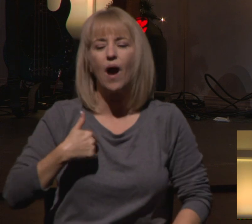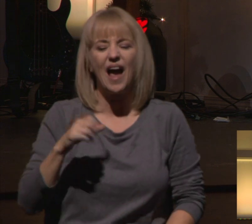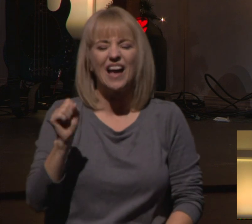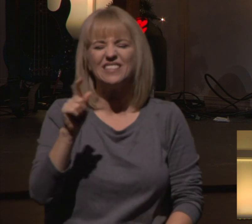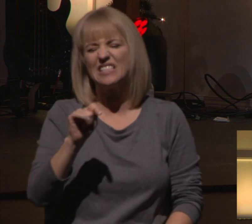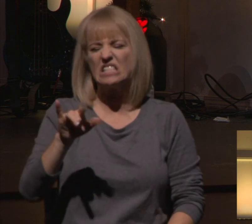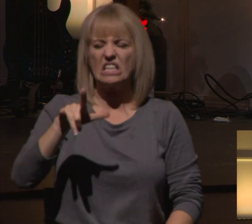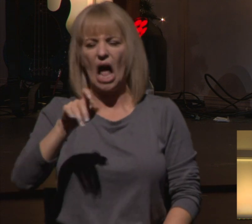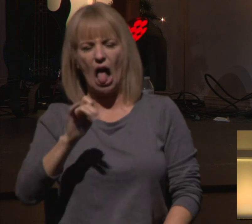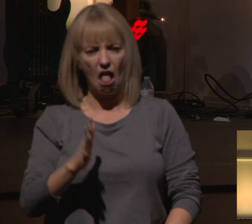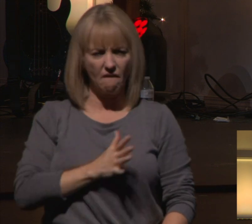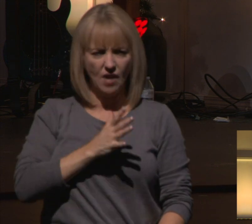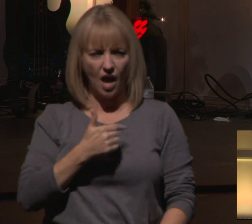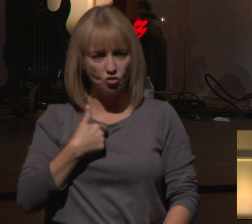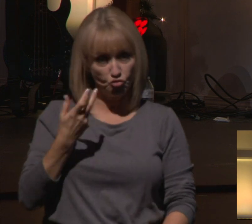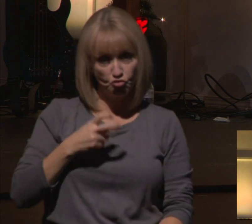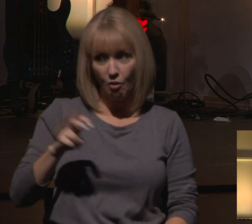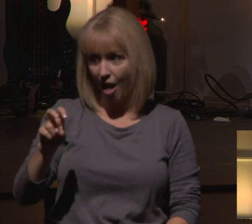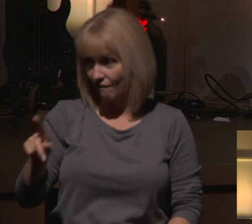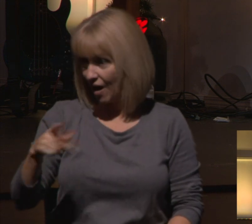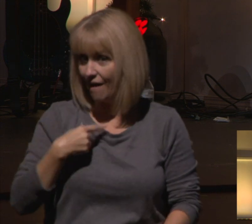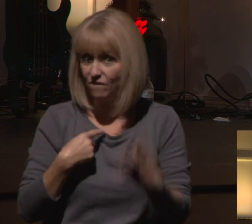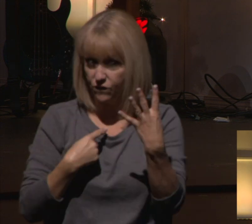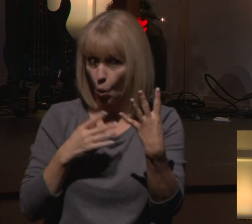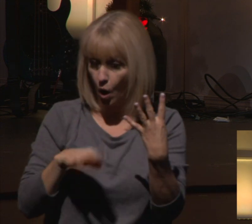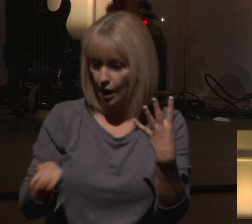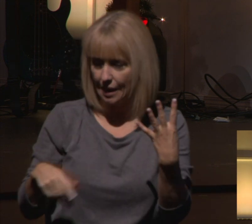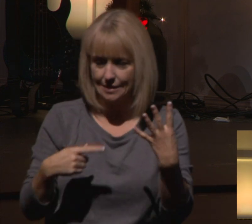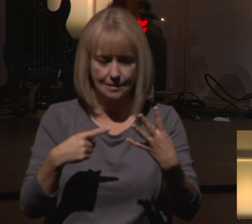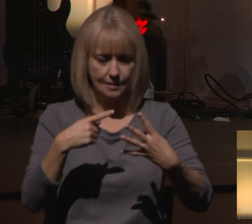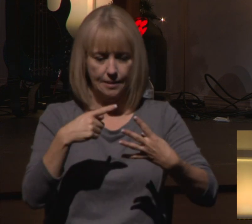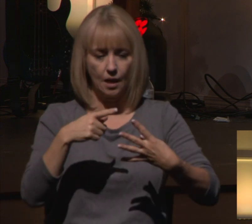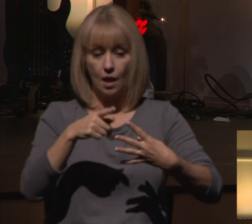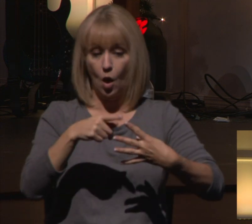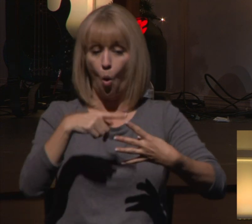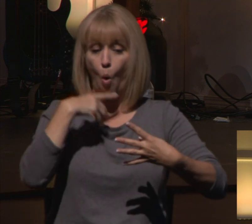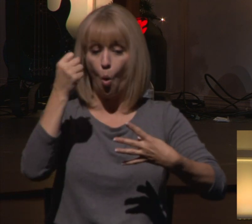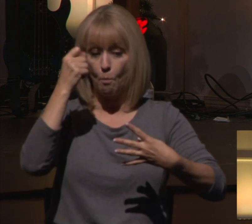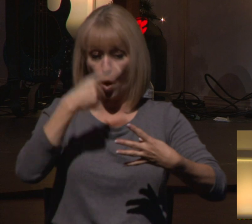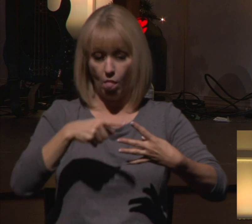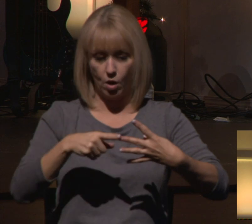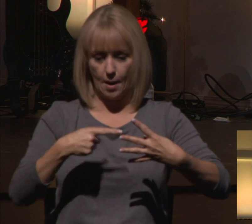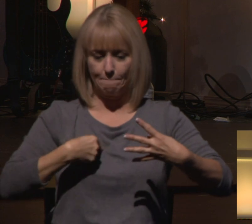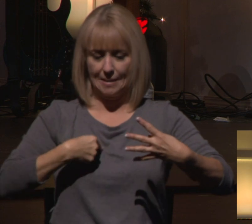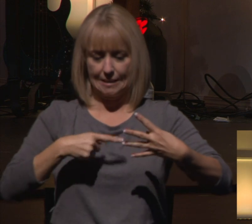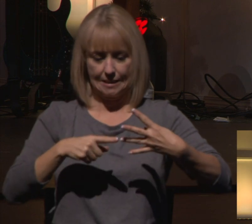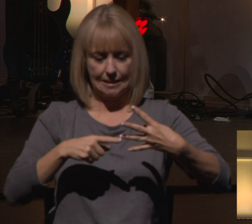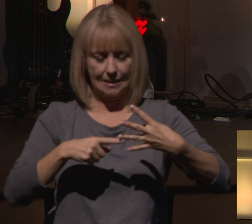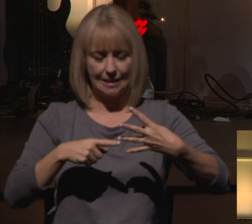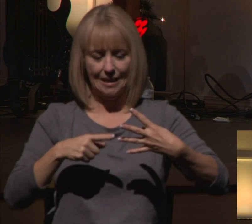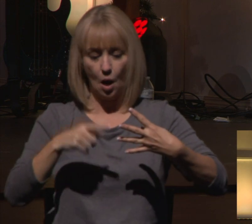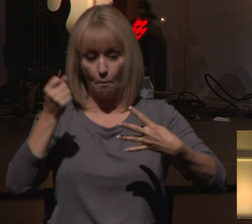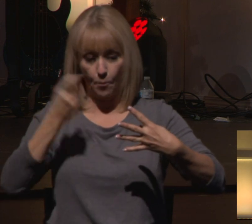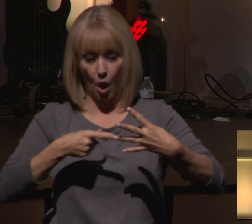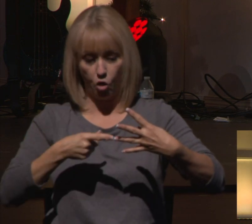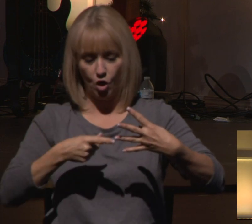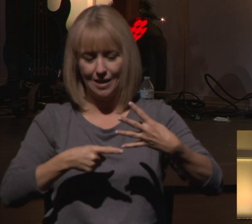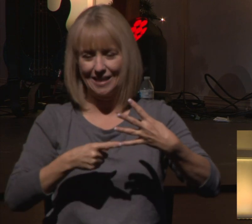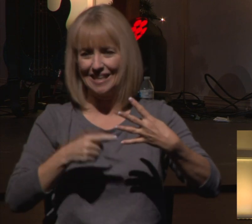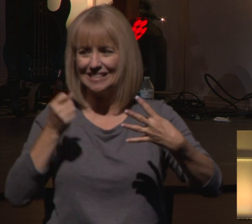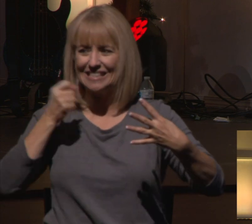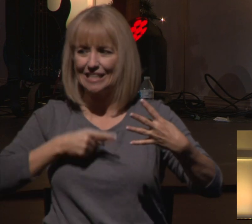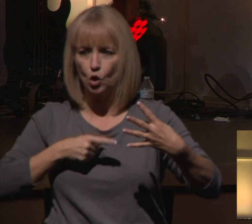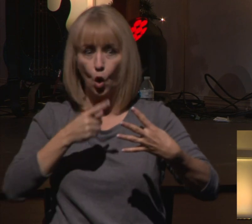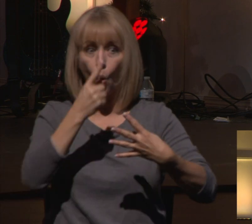four kids. I've got an older brother. There's me, a younger brother, and then a younger sister. And we're all one year